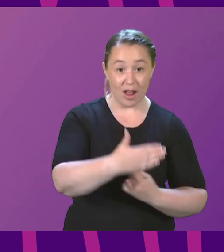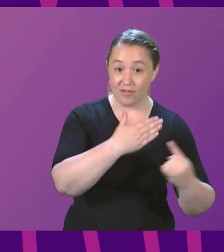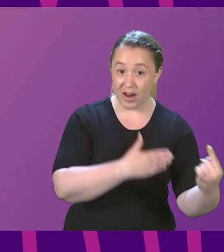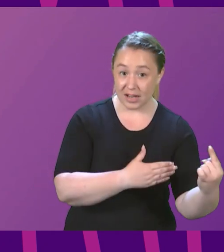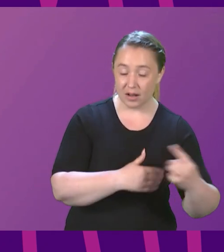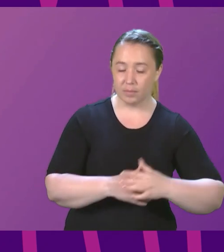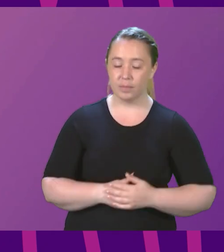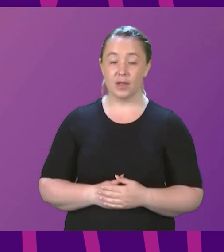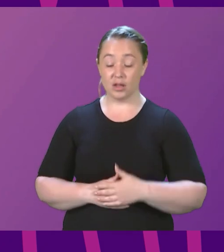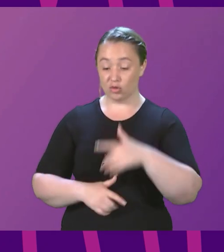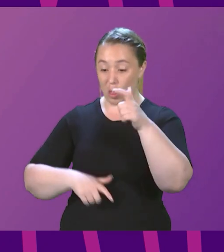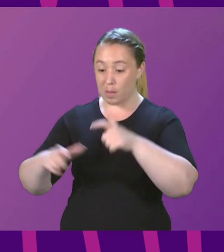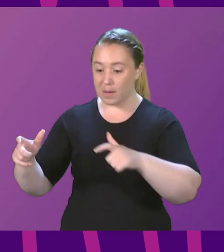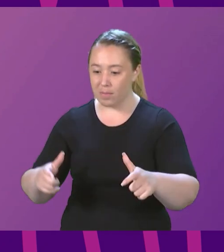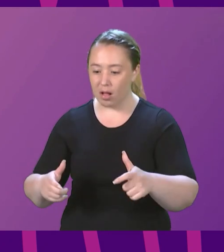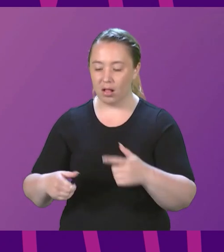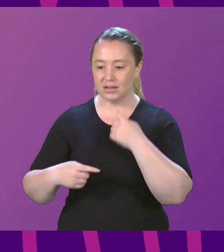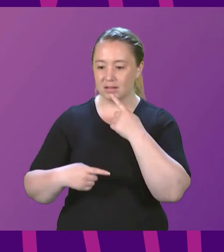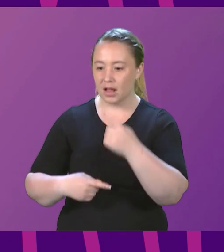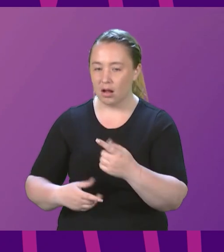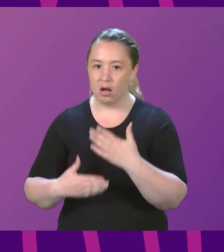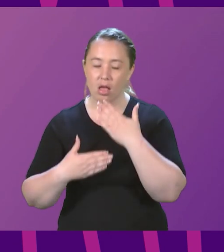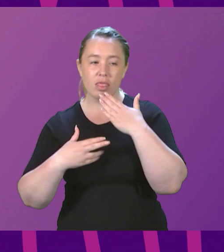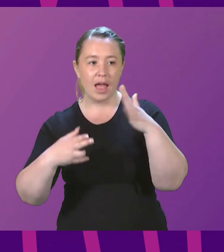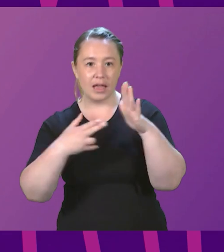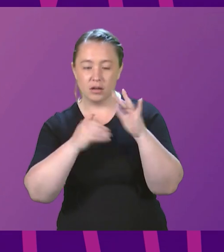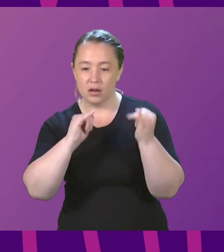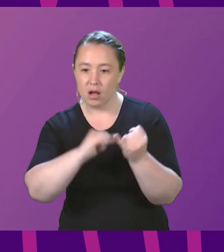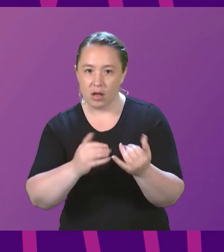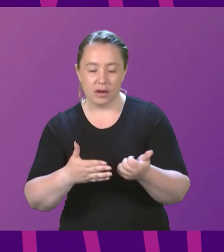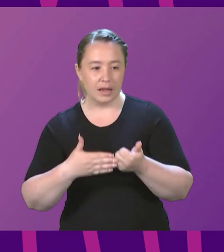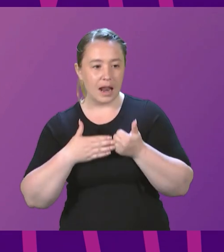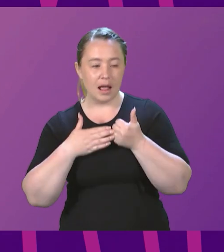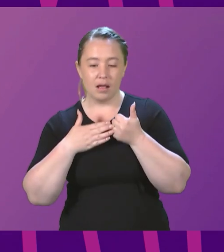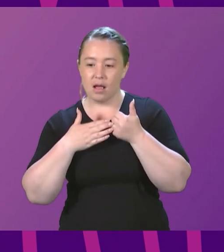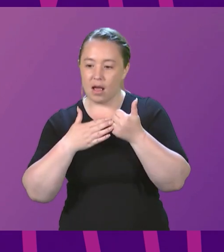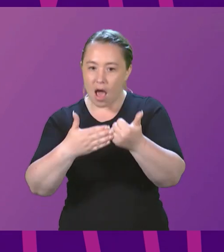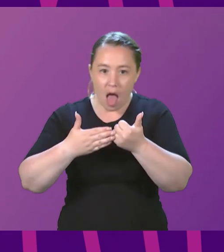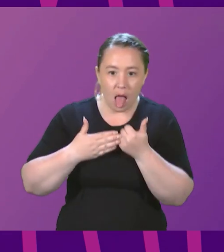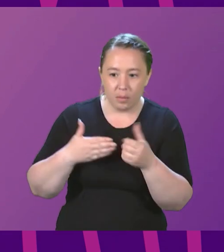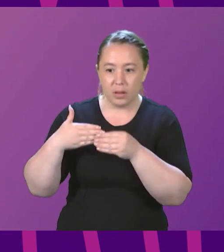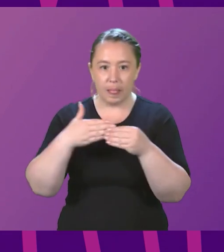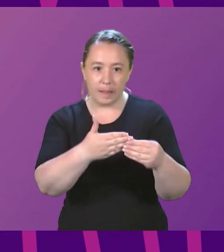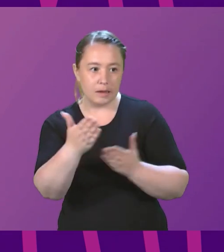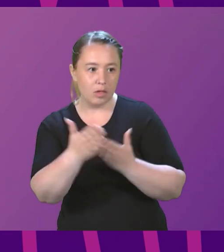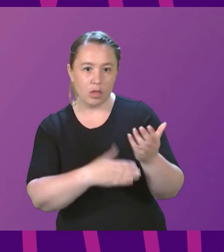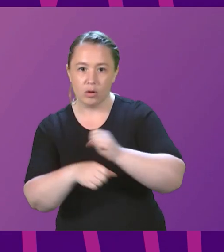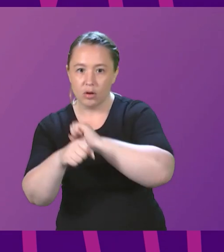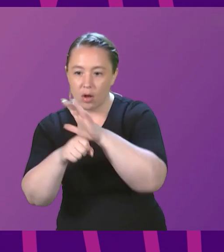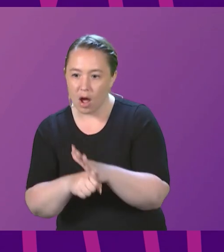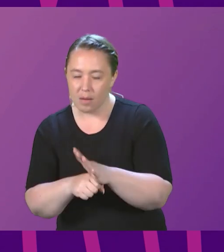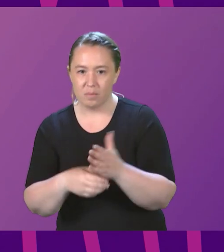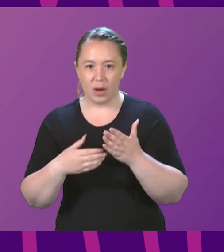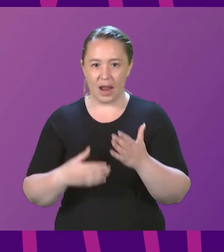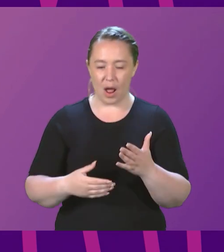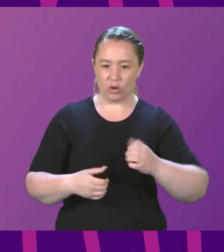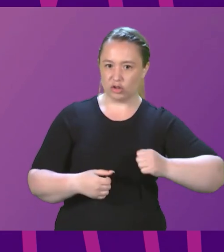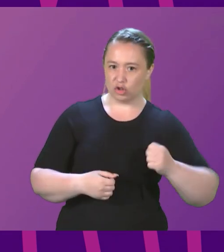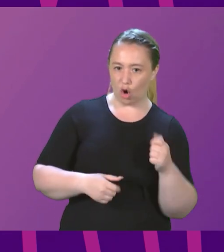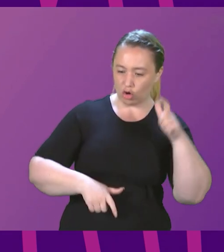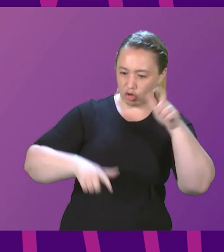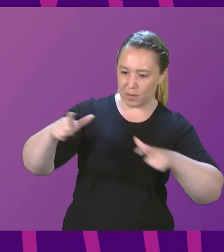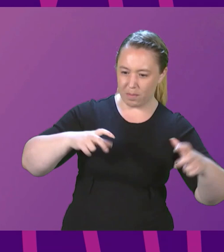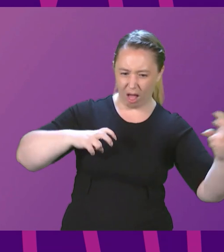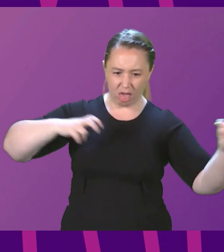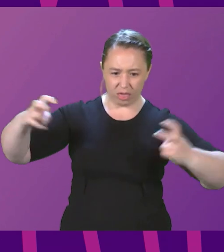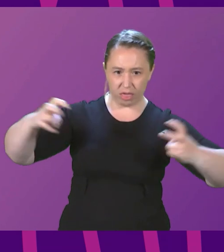was given and the promise she made to lead us through the recovery to instead pit Scott Scott against Scott and focus on